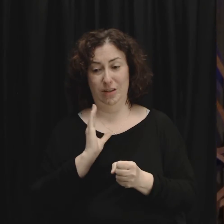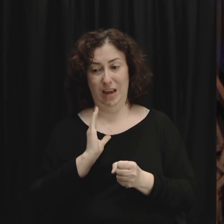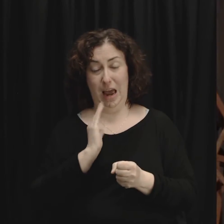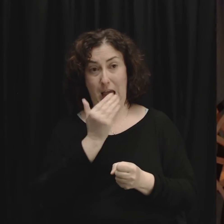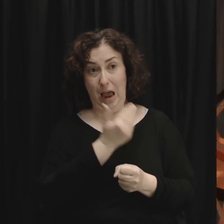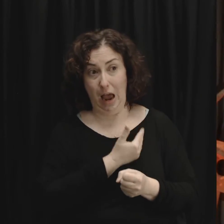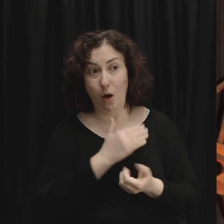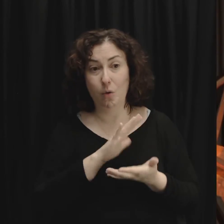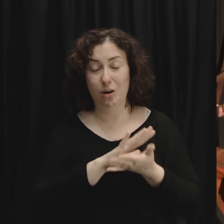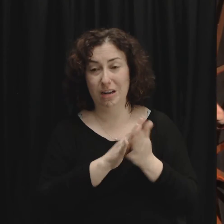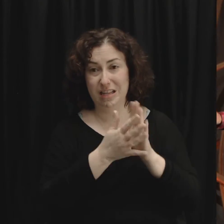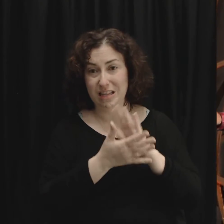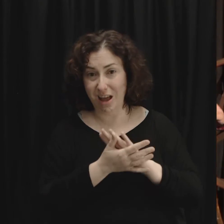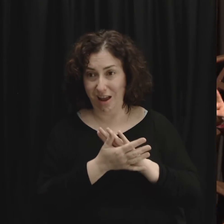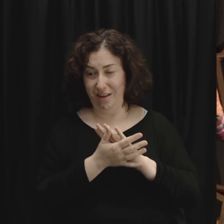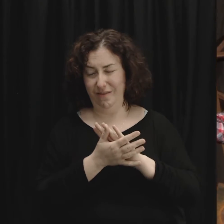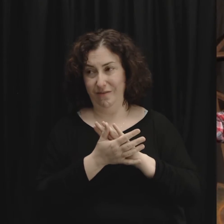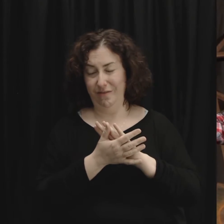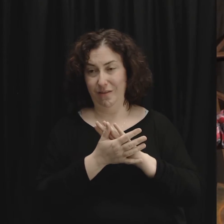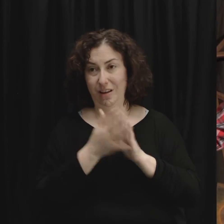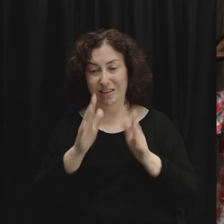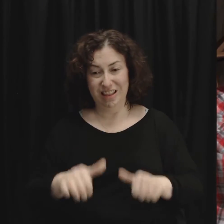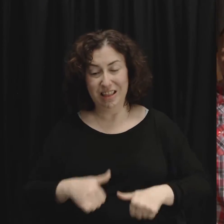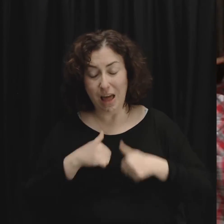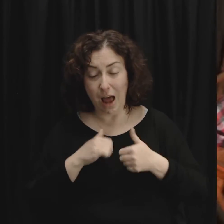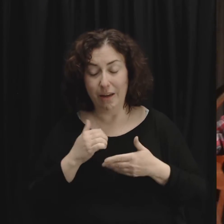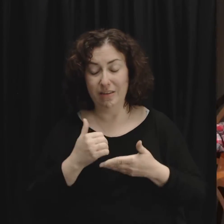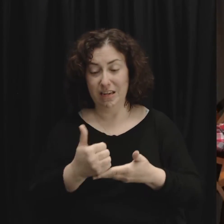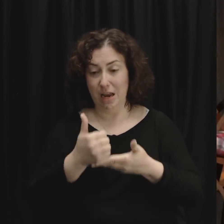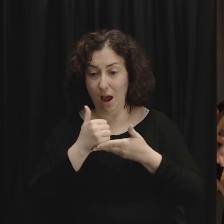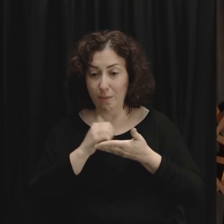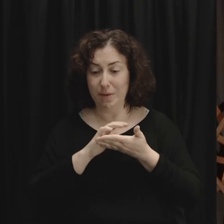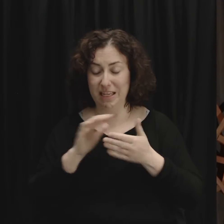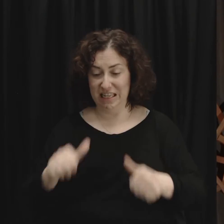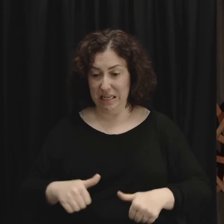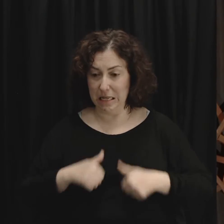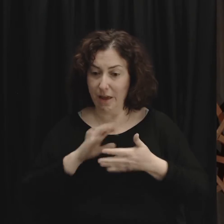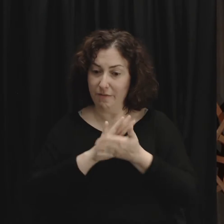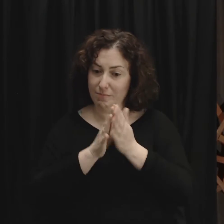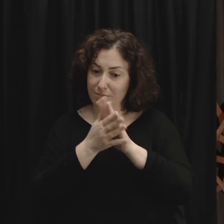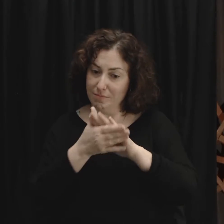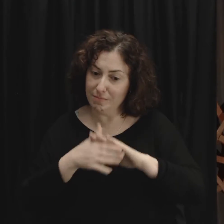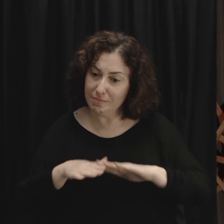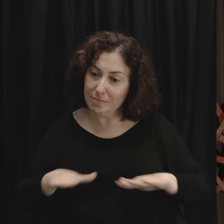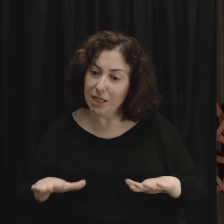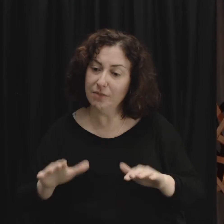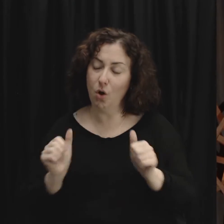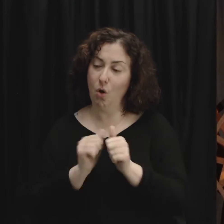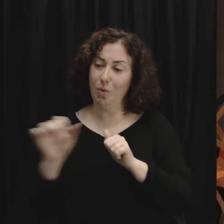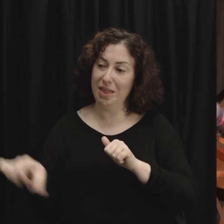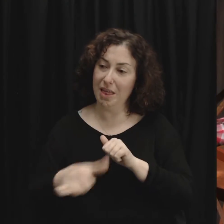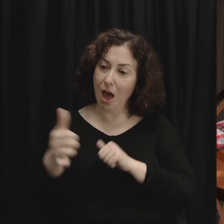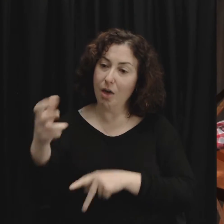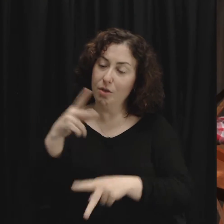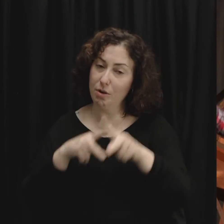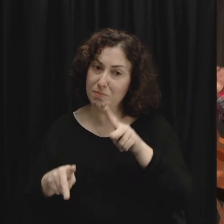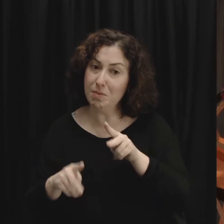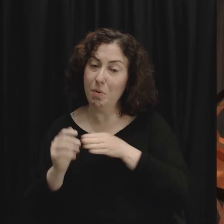don't only want you to live at peace with others I want your life to point others back to me so that they can also live in